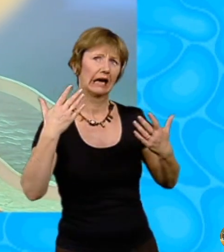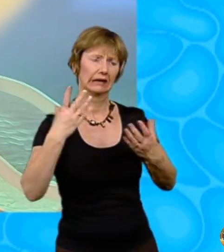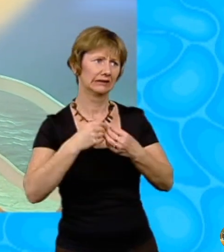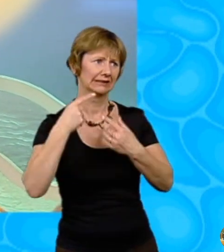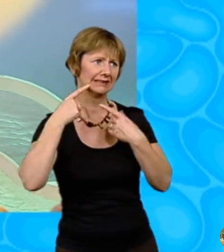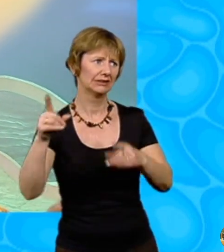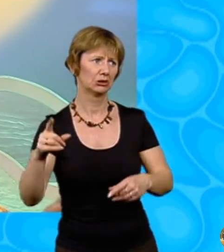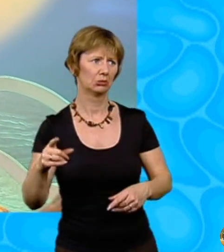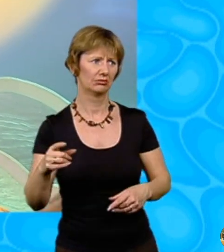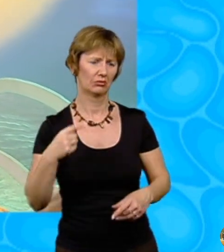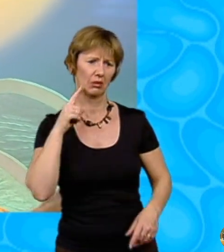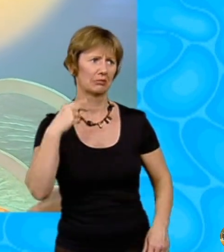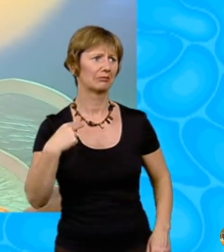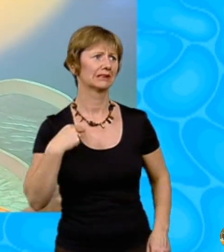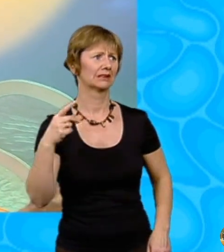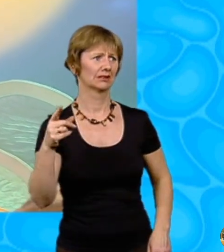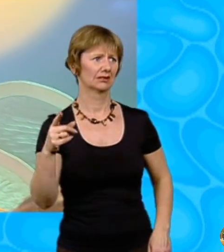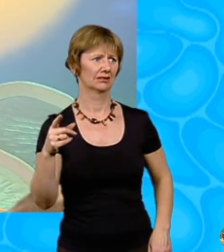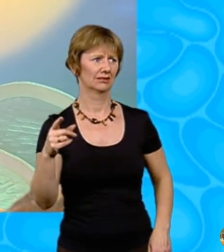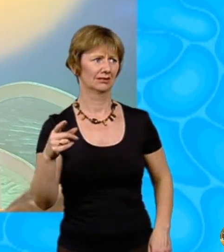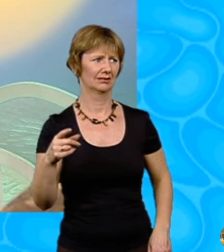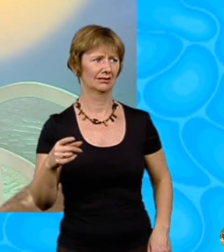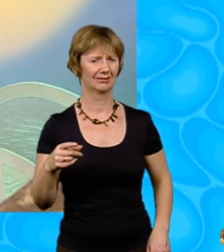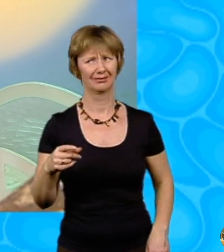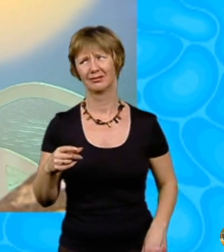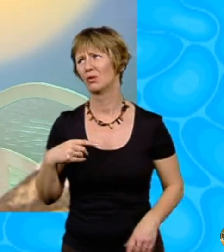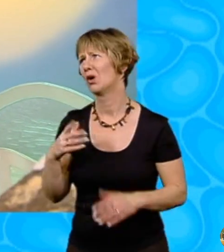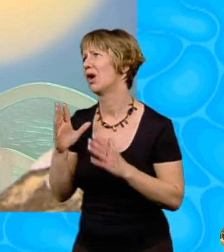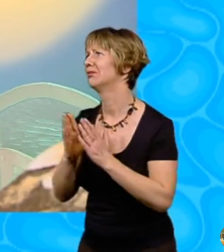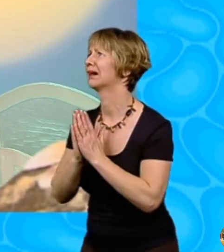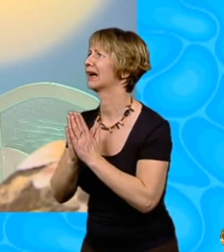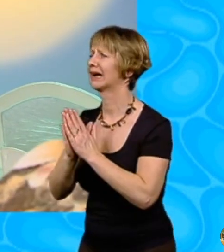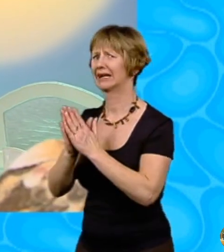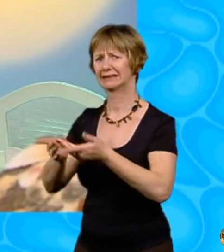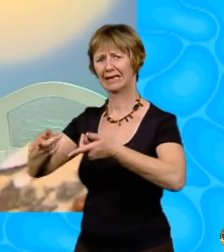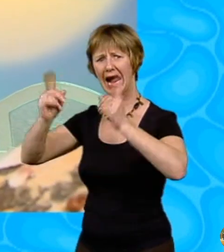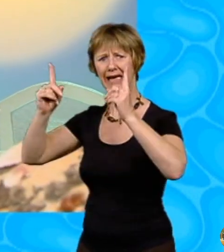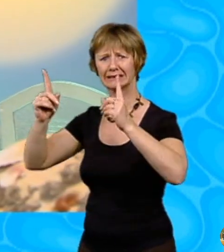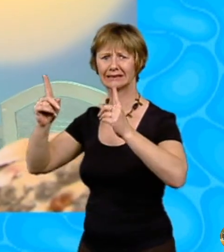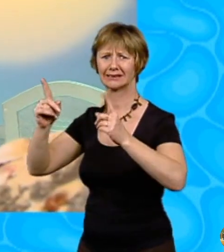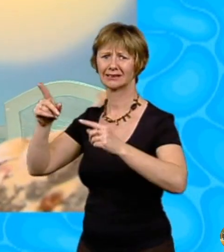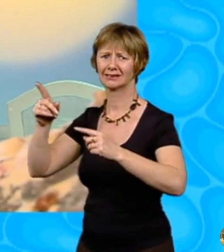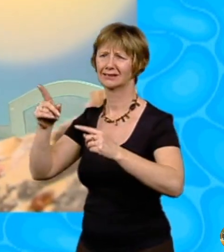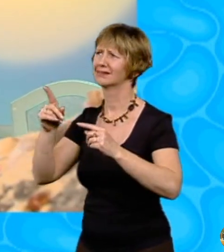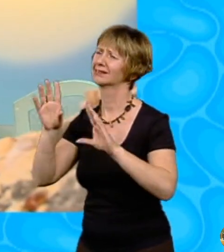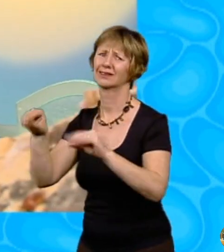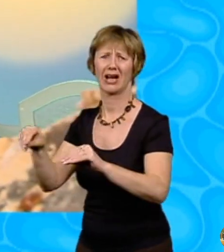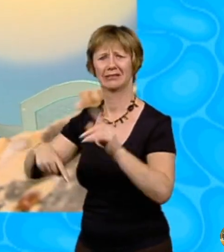I was going to miss her. If only there was something we could do to change Mrs Spratt's mind, I said to my new friends.